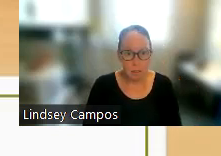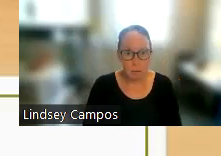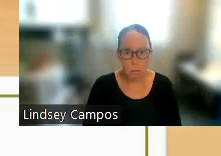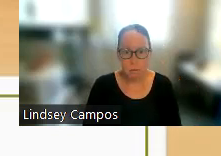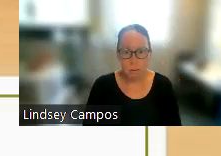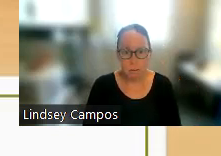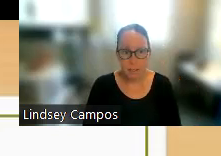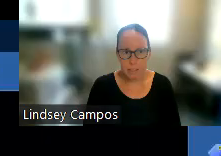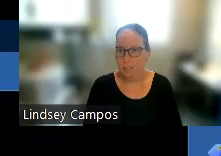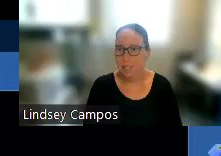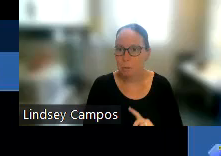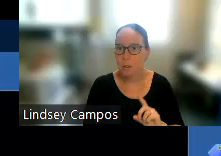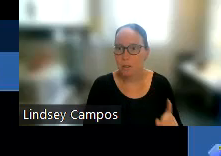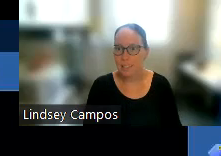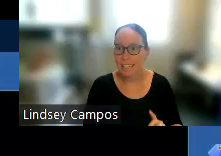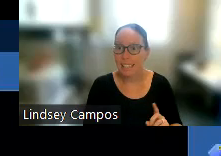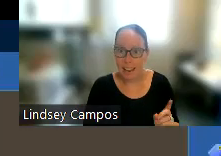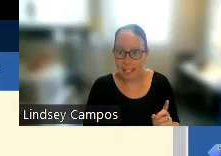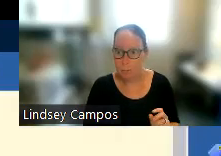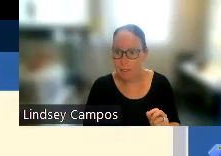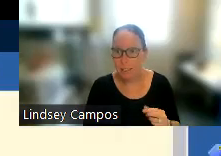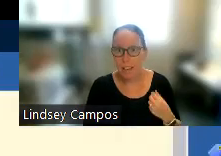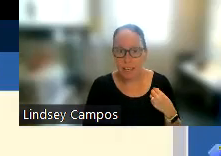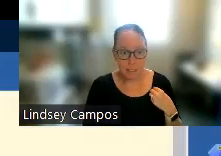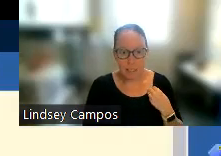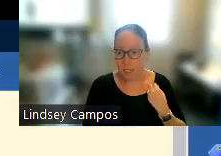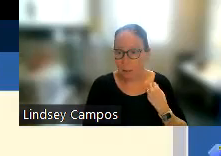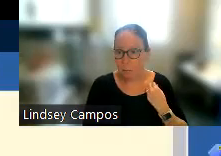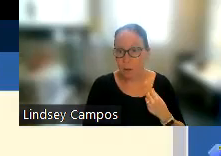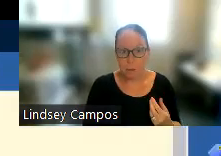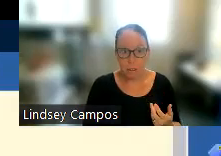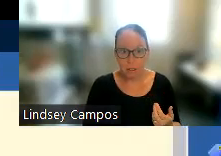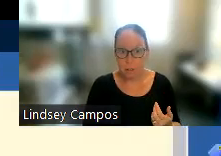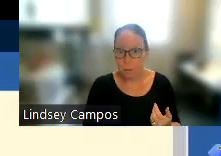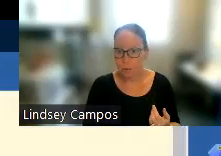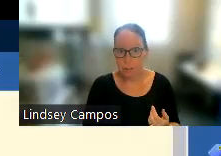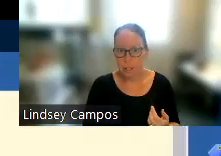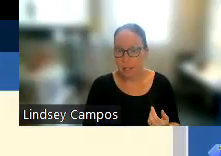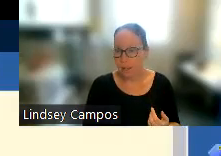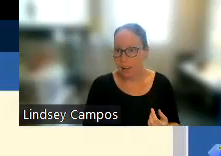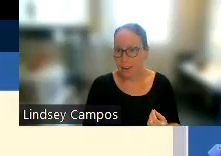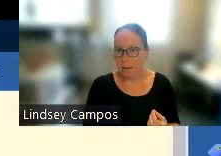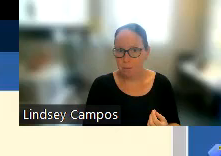The woman from this is the same woman who did Signing Times. Signing Times is also a great resource.